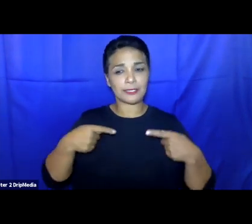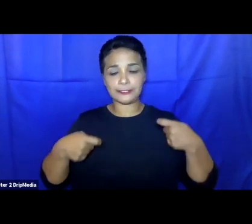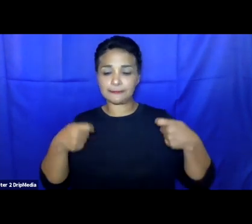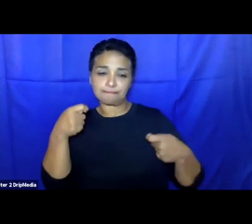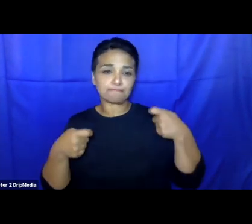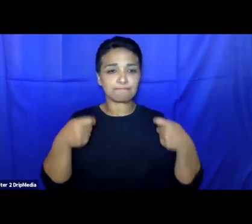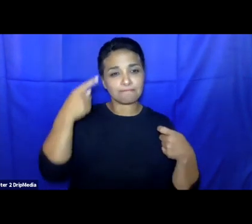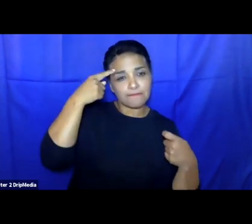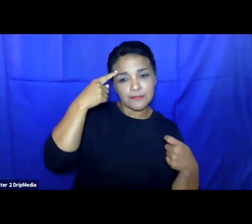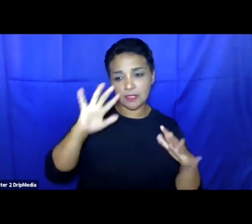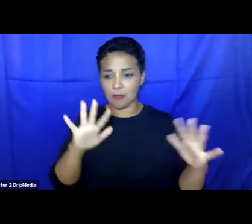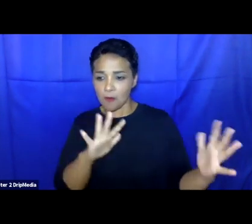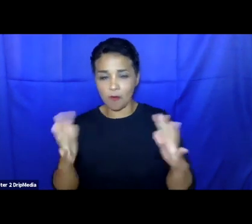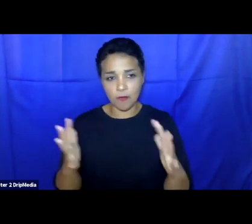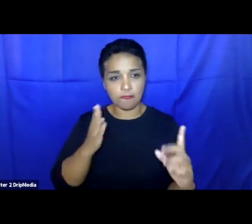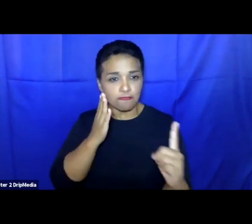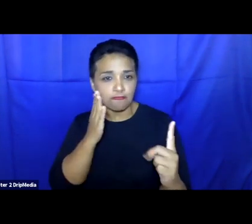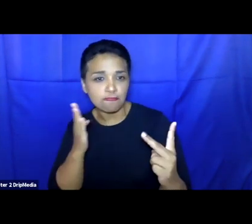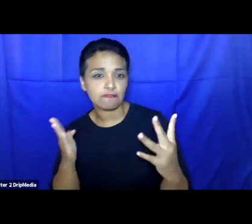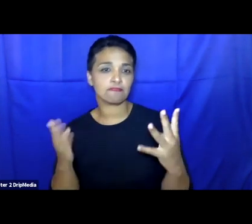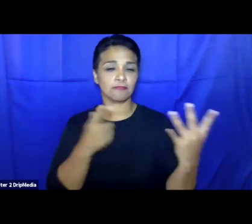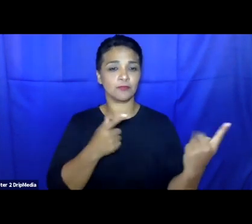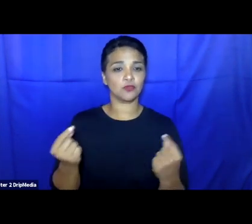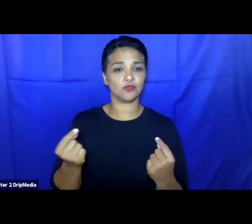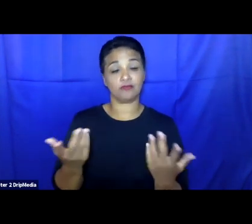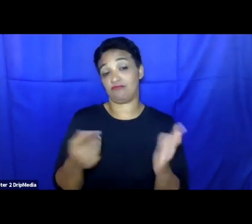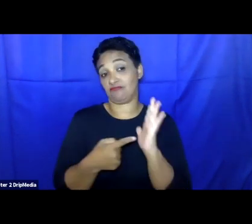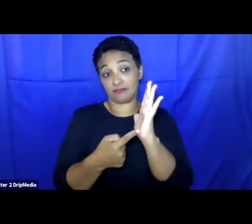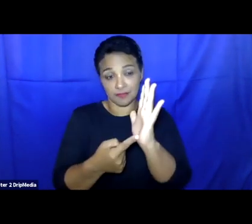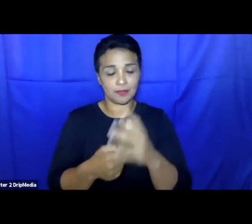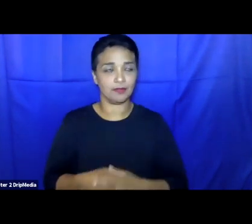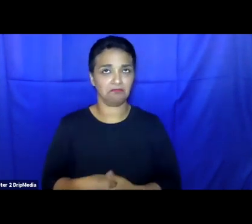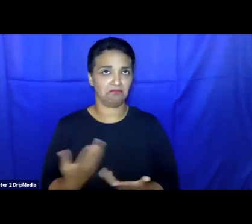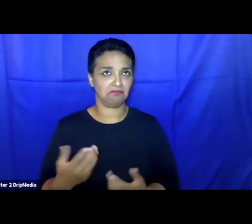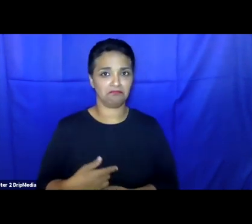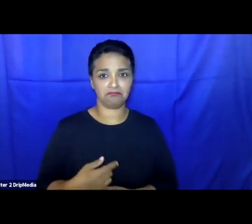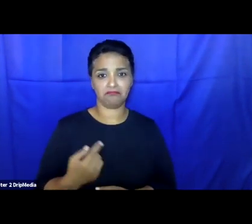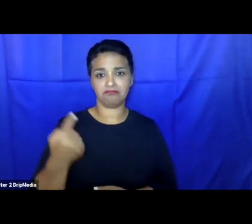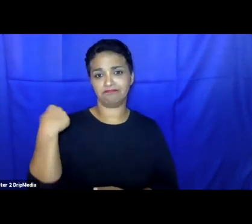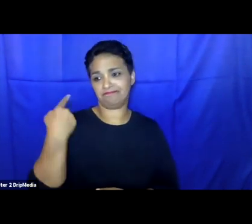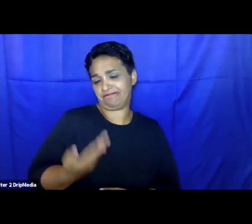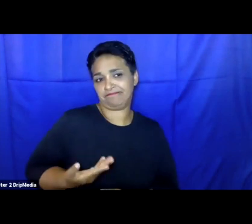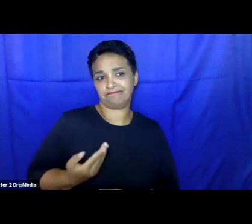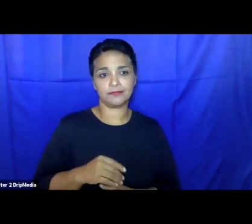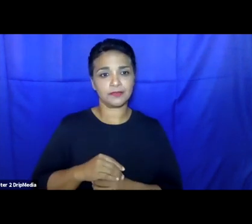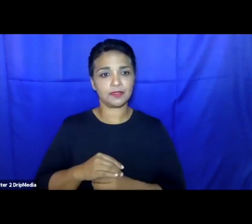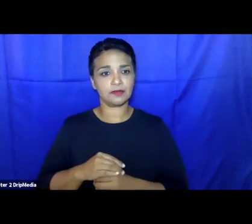concession to the Vichy grad states, who in the last wave of an asylum crisis in